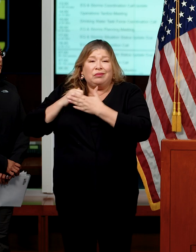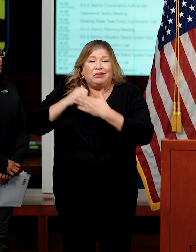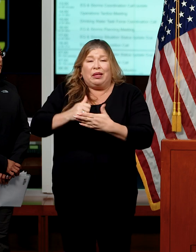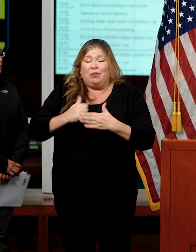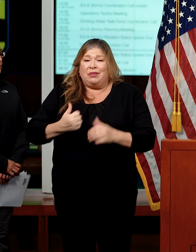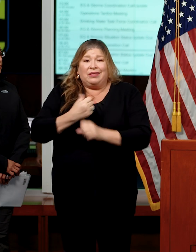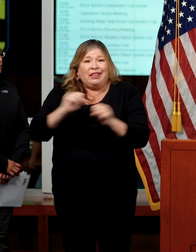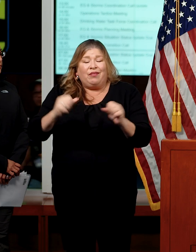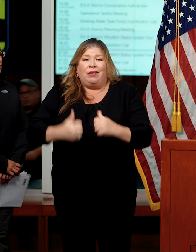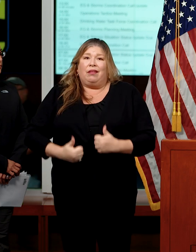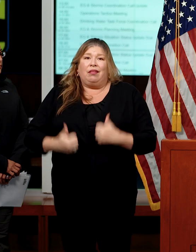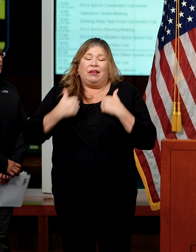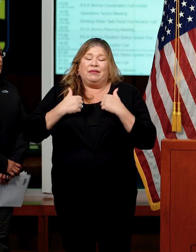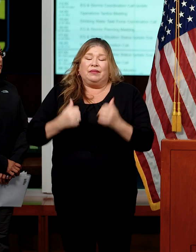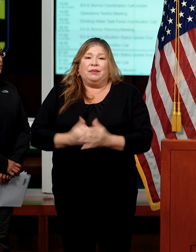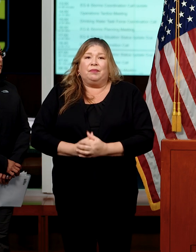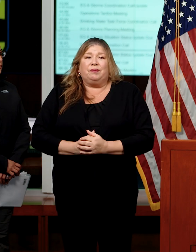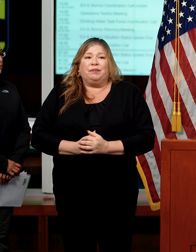-sustaining operations.